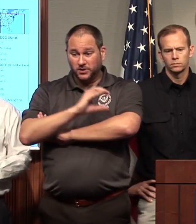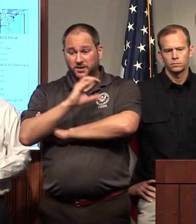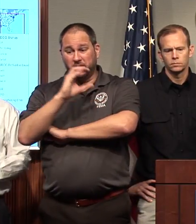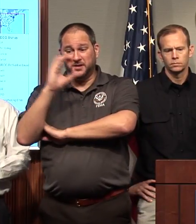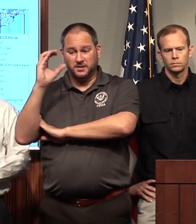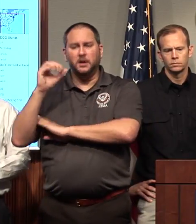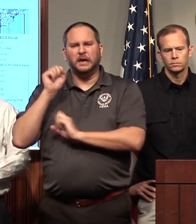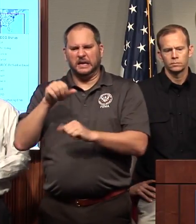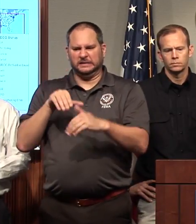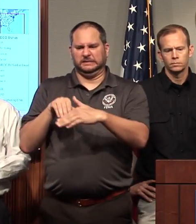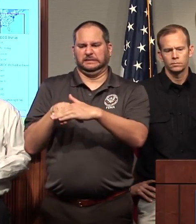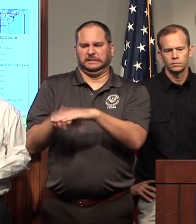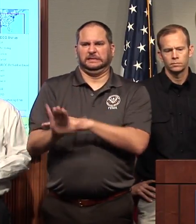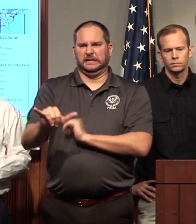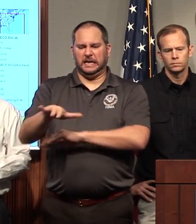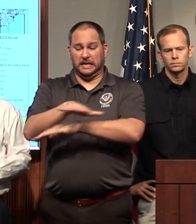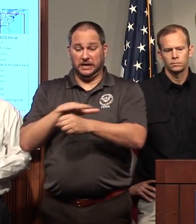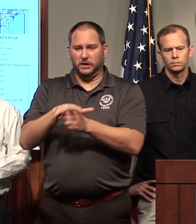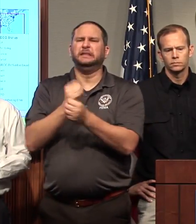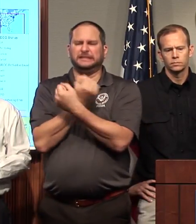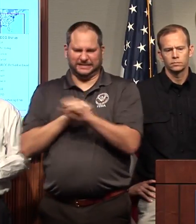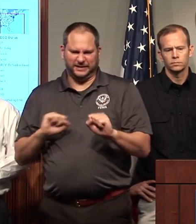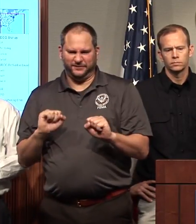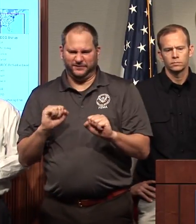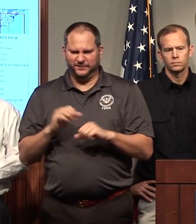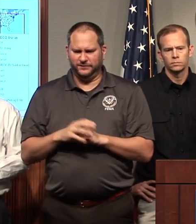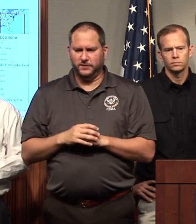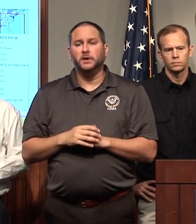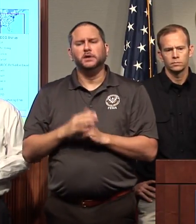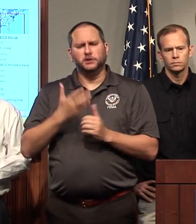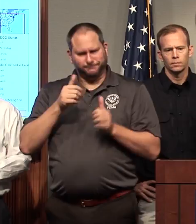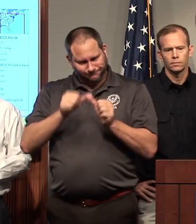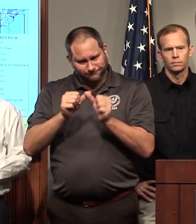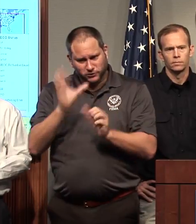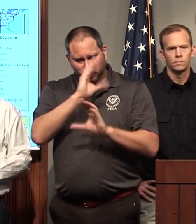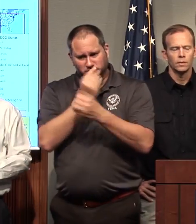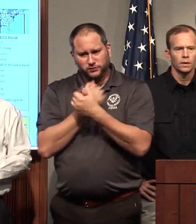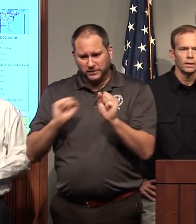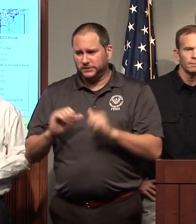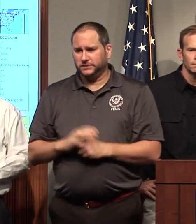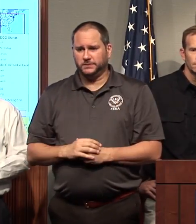be in the area safely without disrupting any search and rescue later this week.